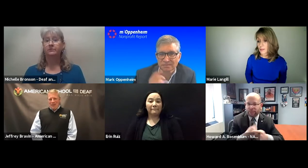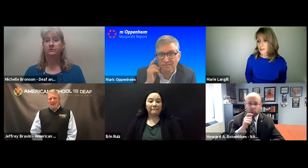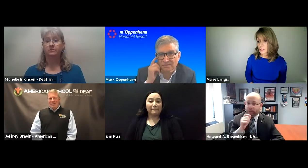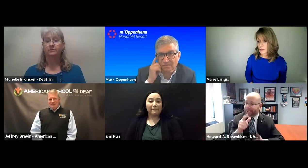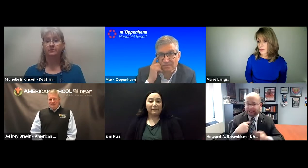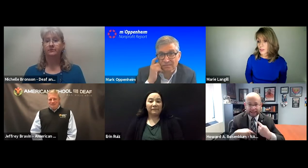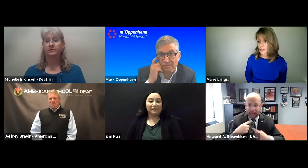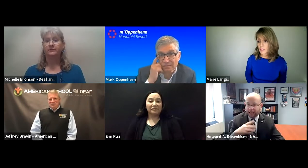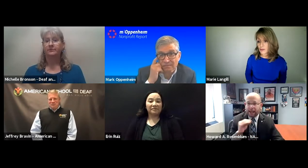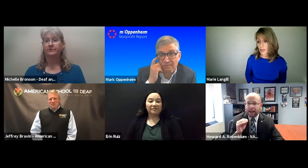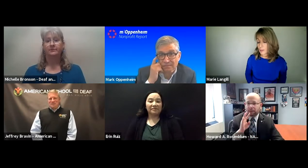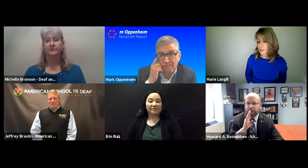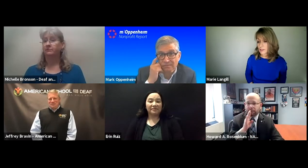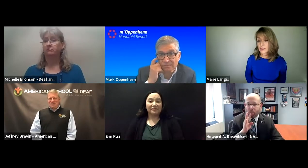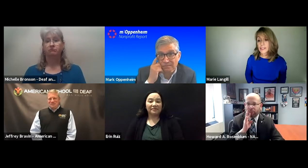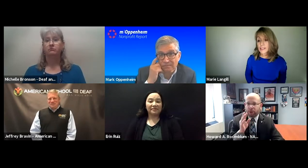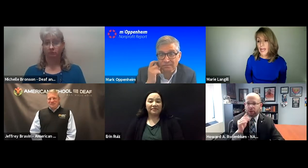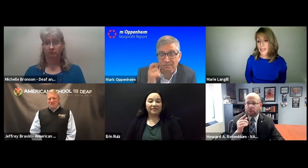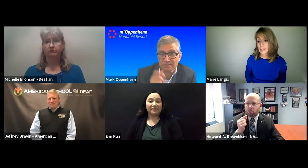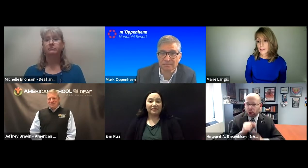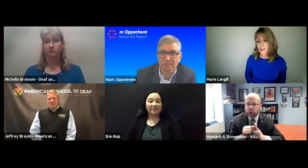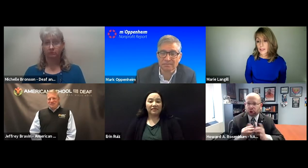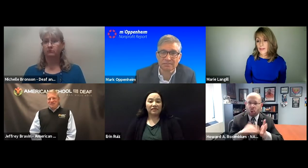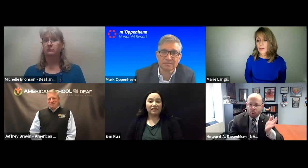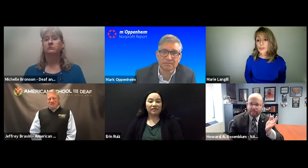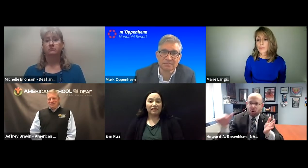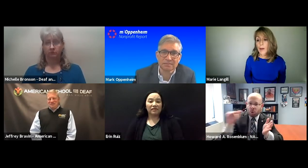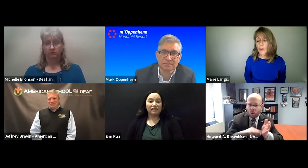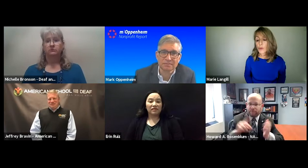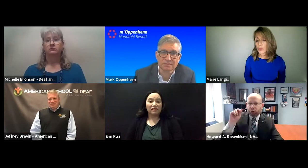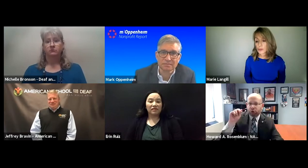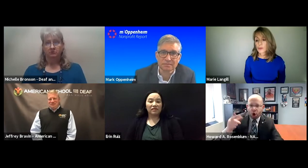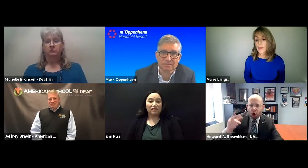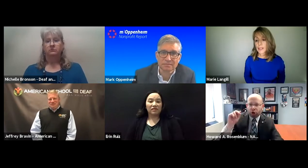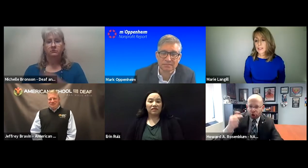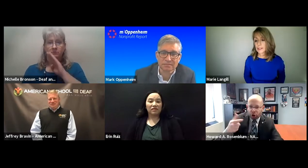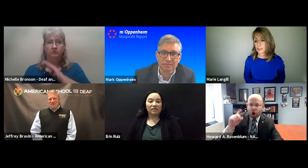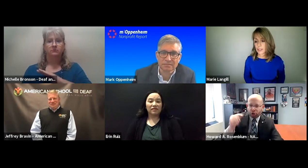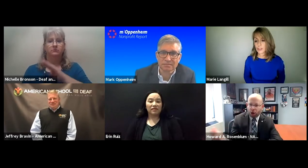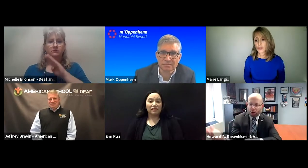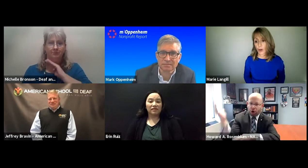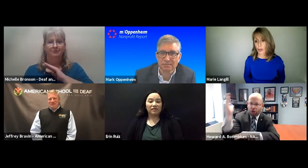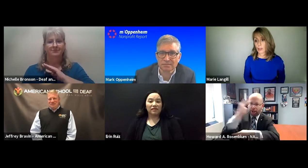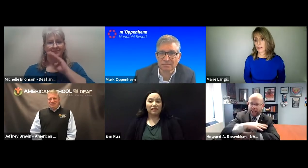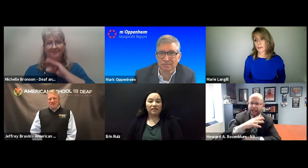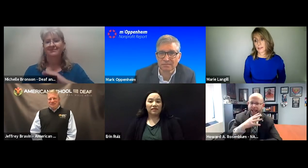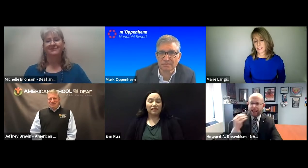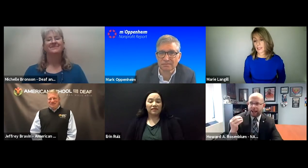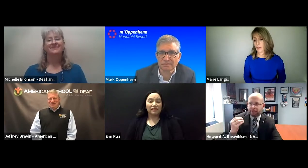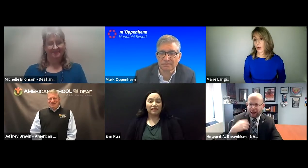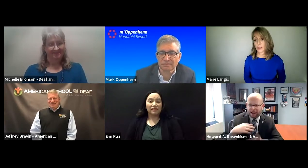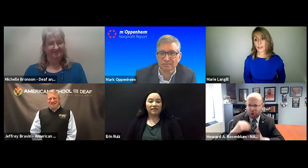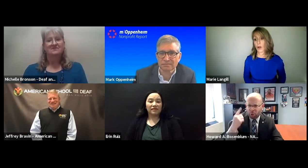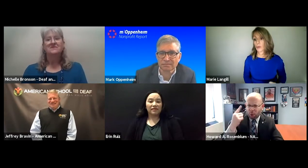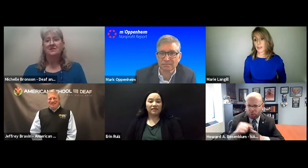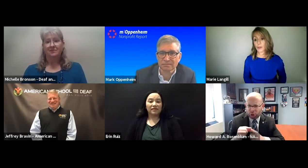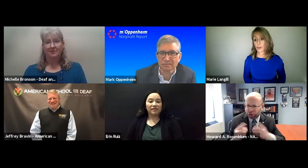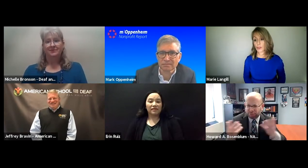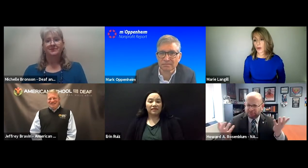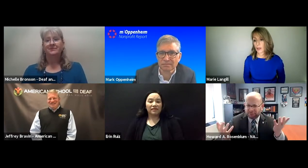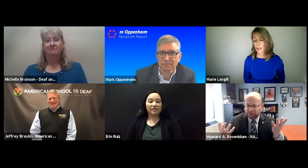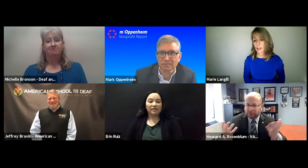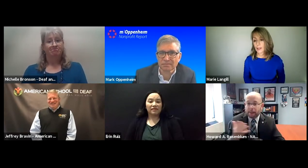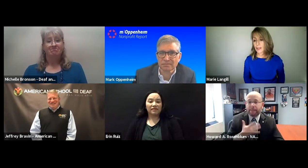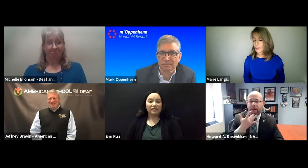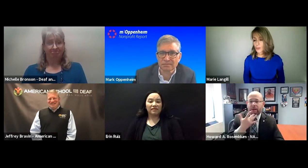I would sit in a room with a speech therapist who didn't sign and they would just mouth the words repeatedly to me, dog as an example, all day long repeating